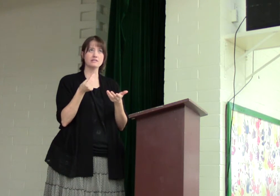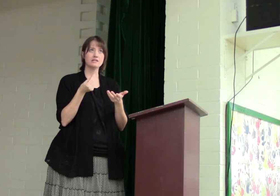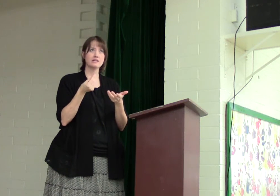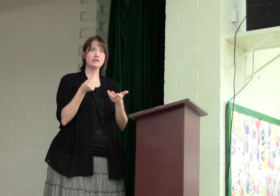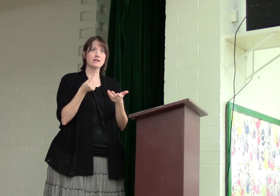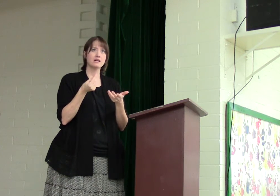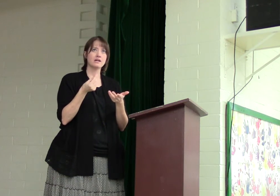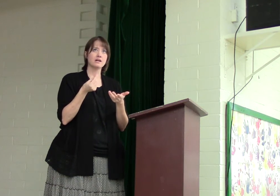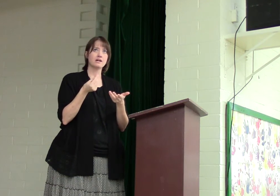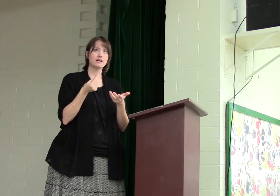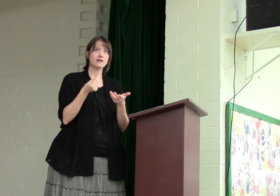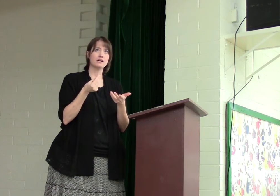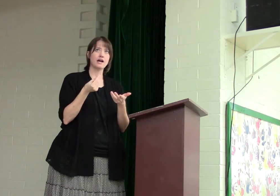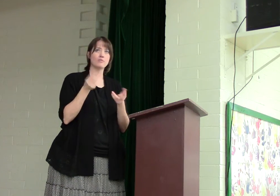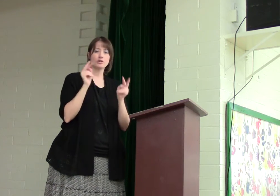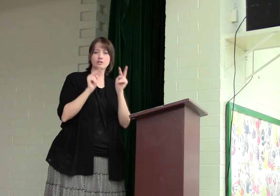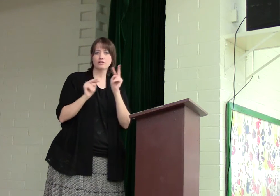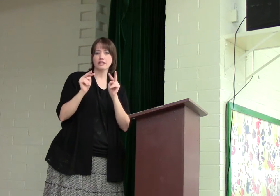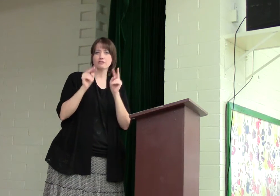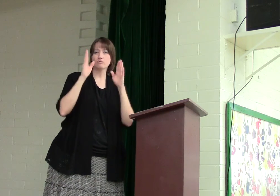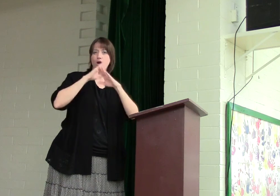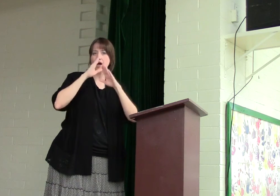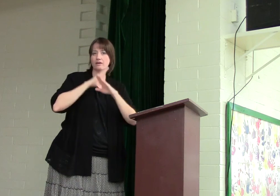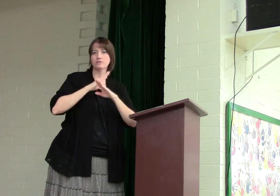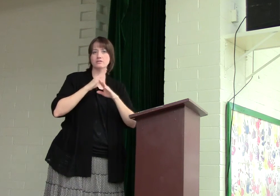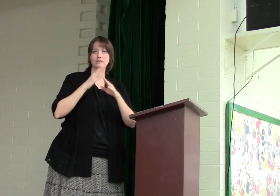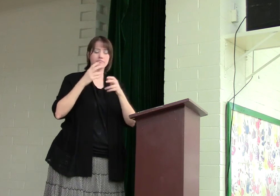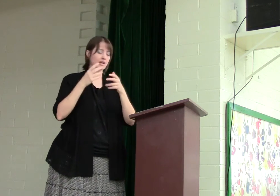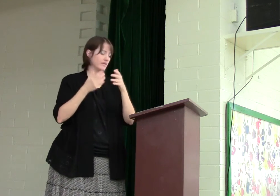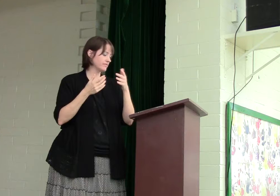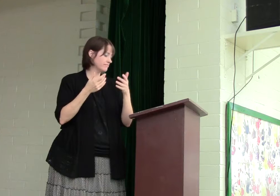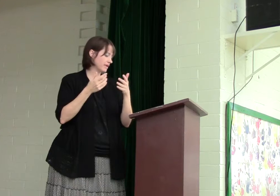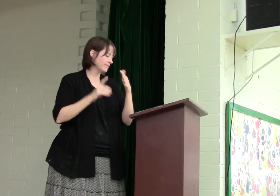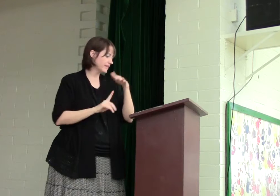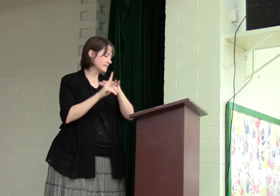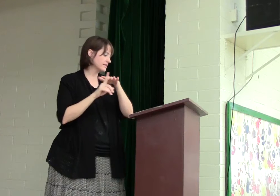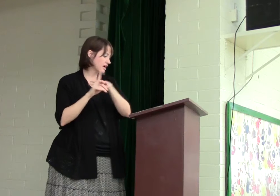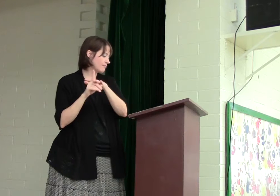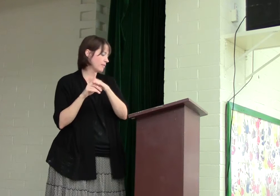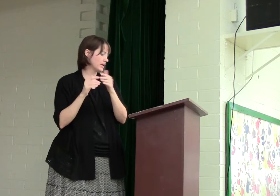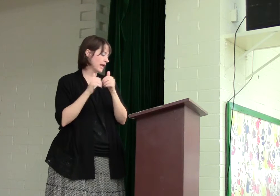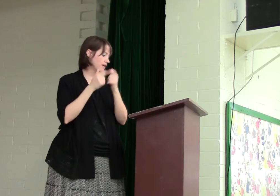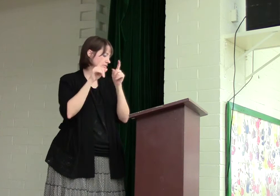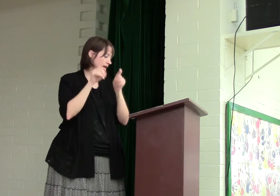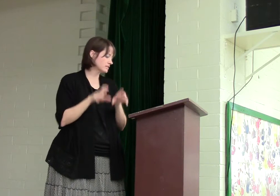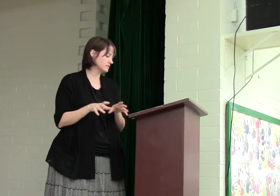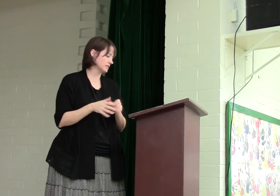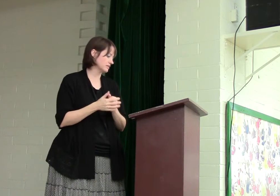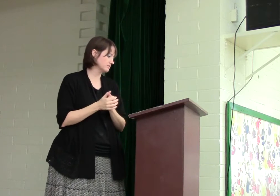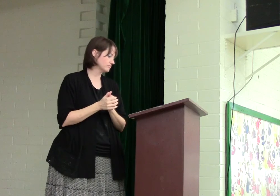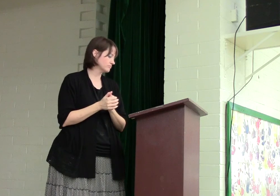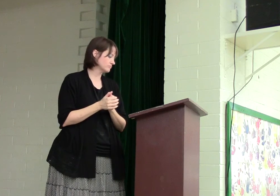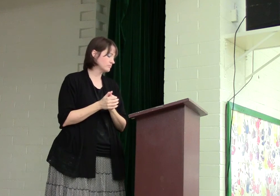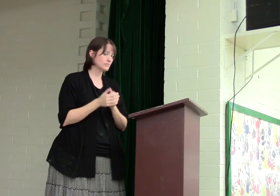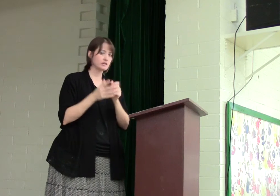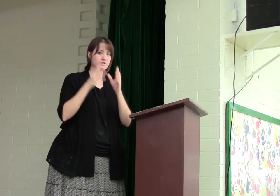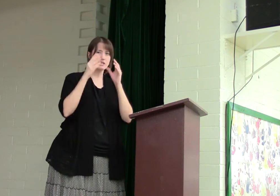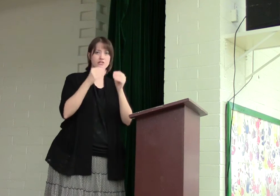we're going to look at trials and things that come up and how testing teaches